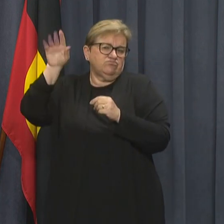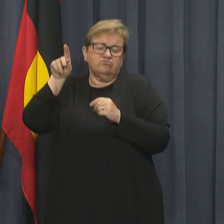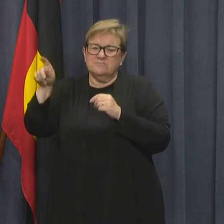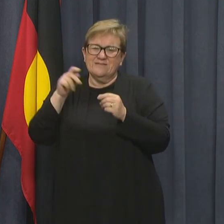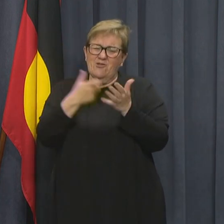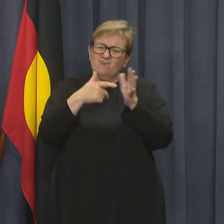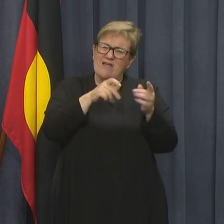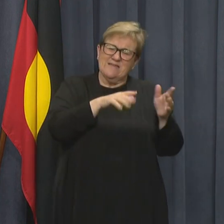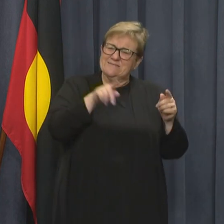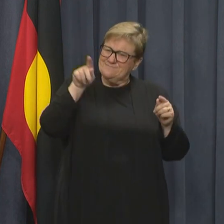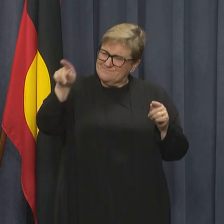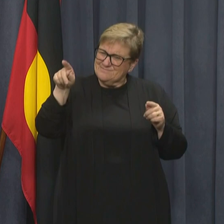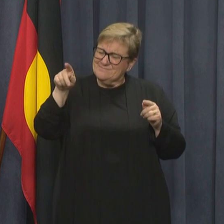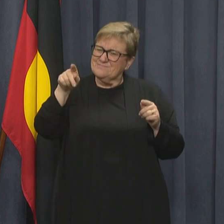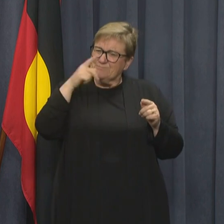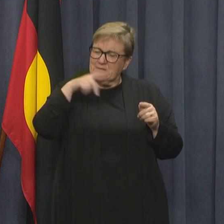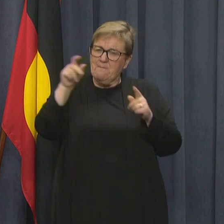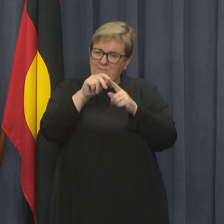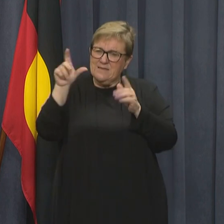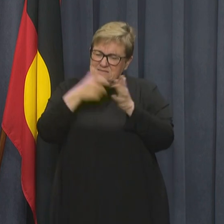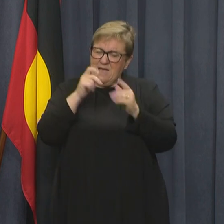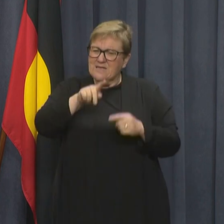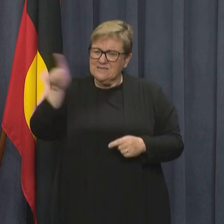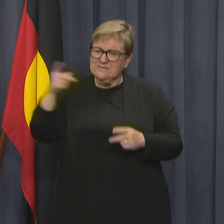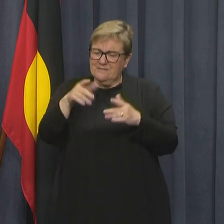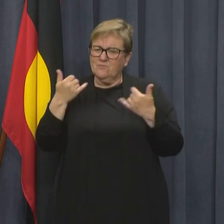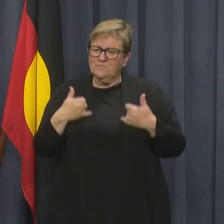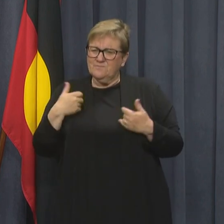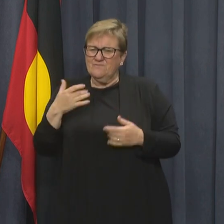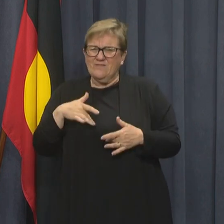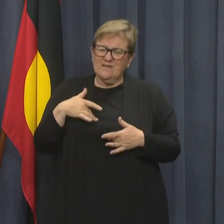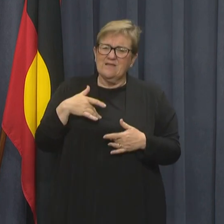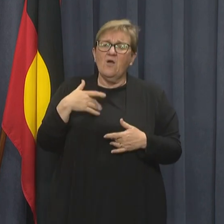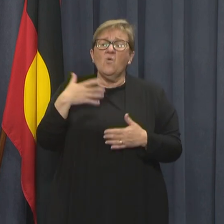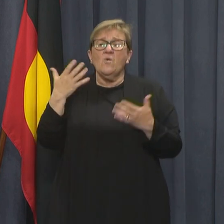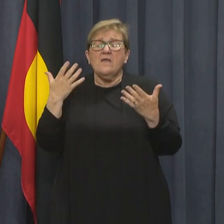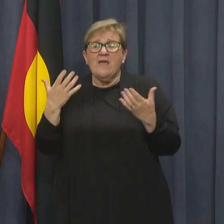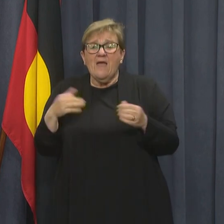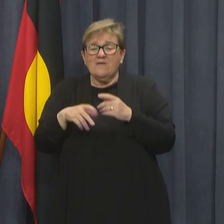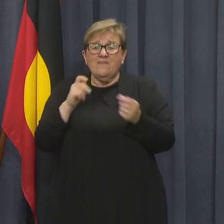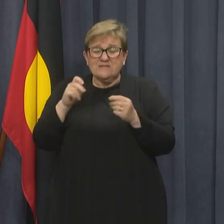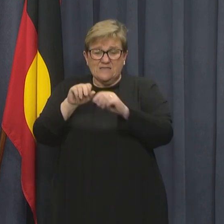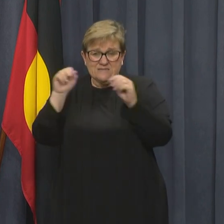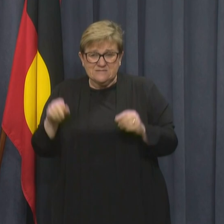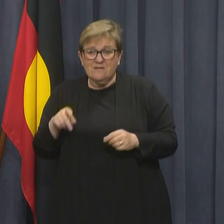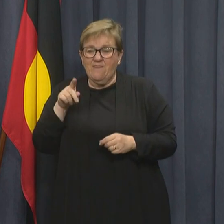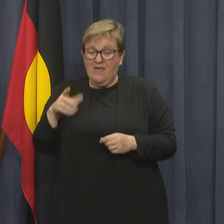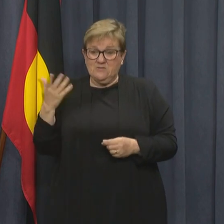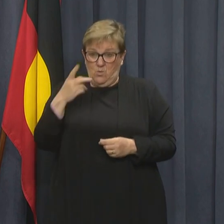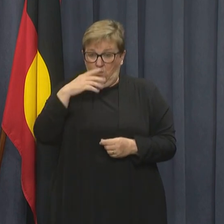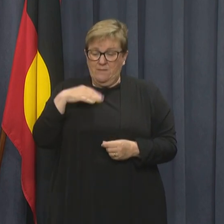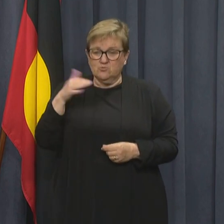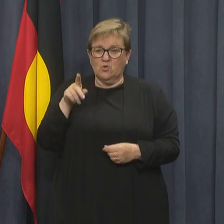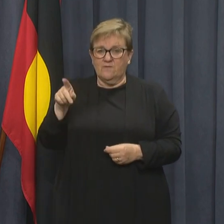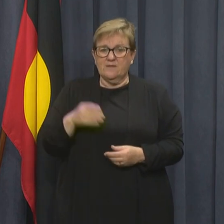So at the moment, the directions are PCR testing. And while we have enormous capacity in our testing system, that's where we want people to